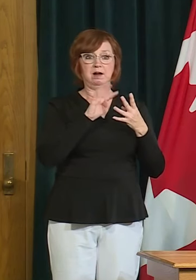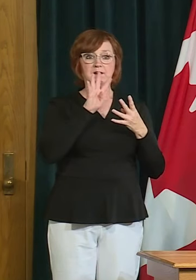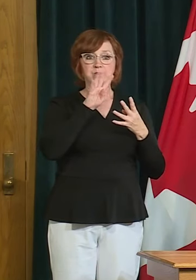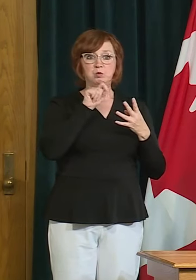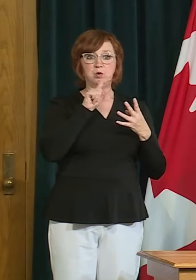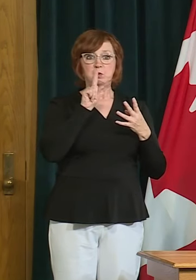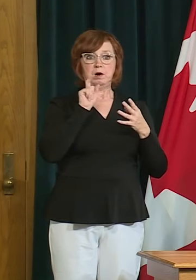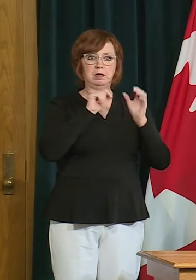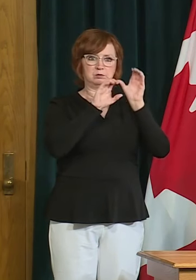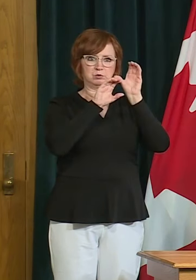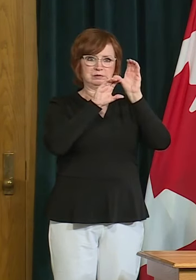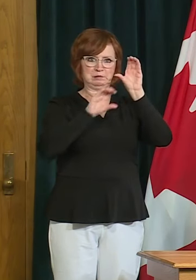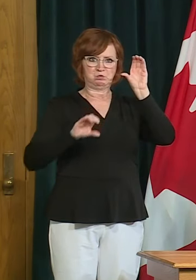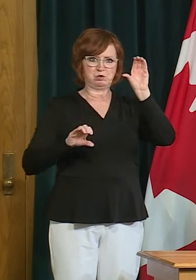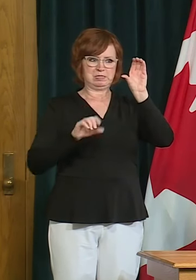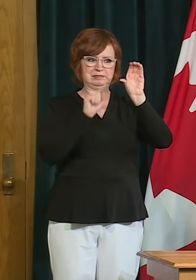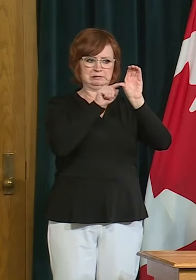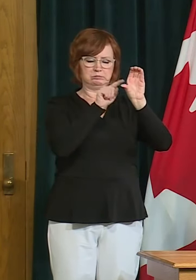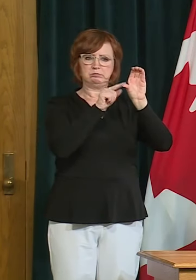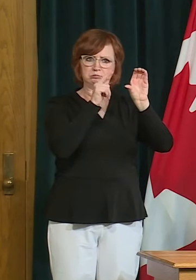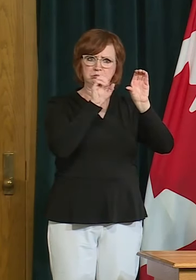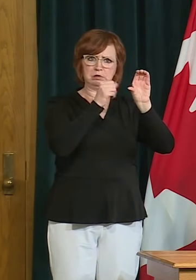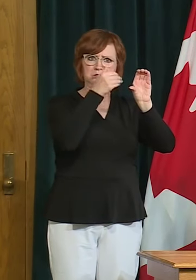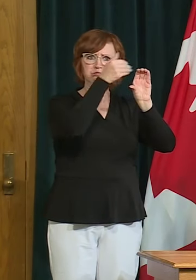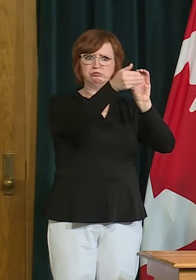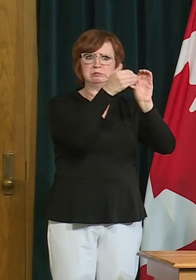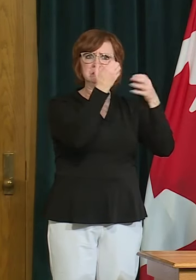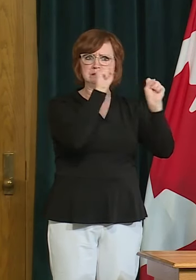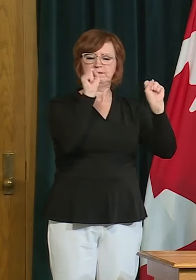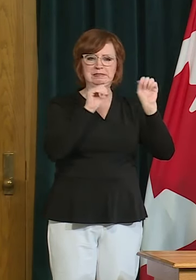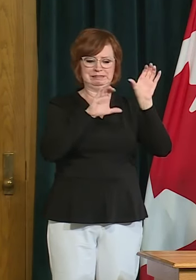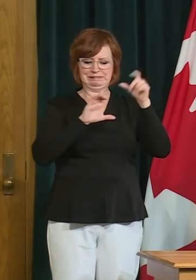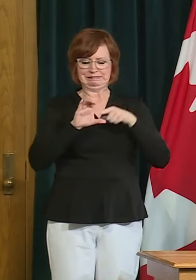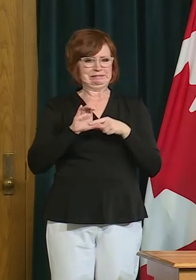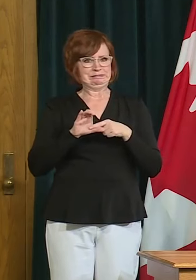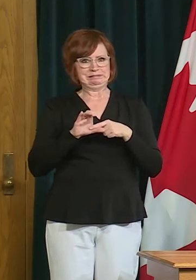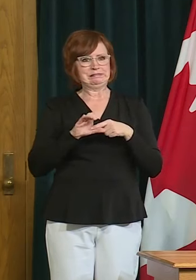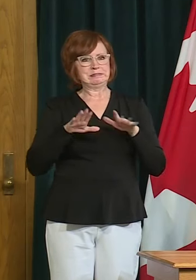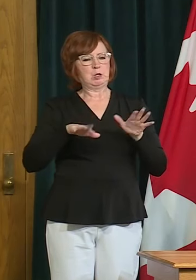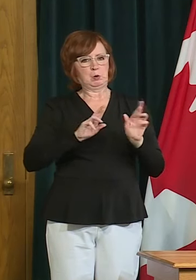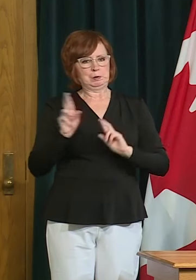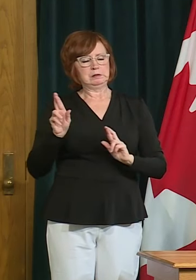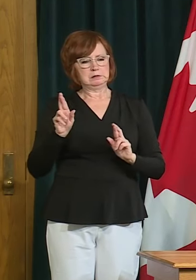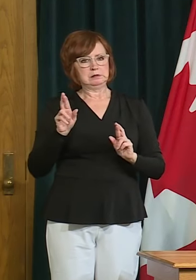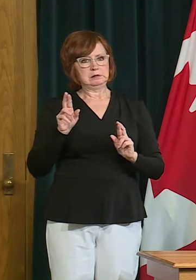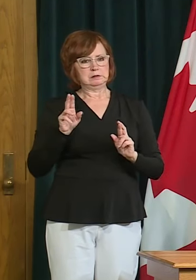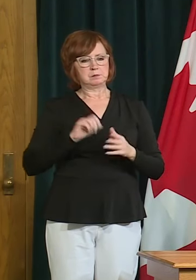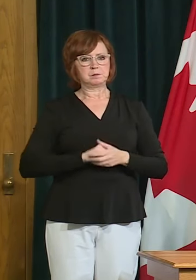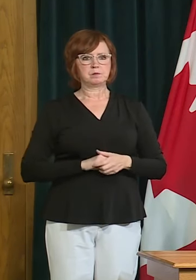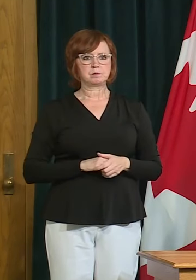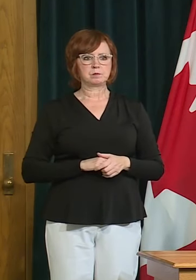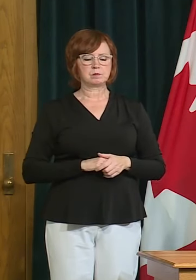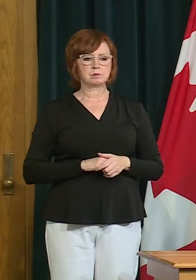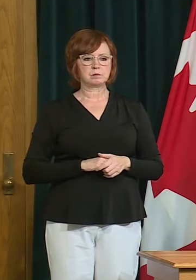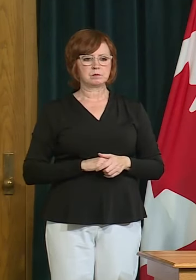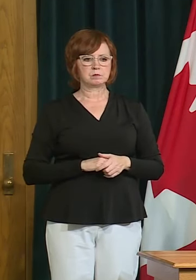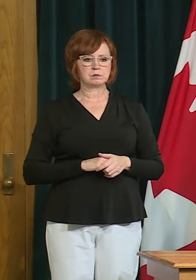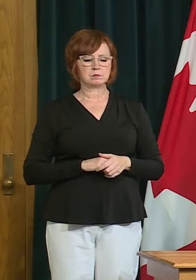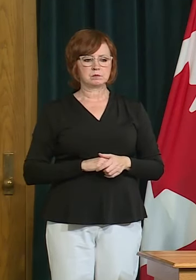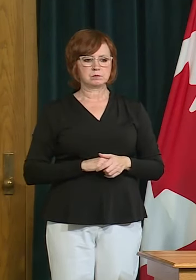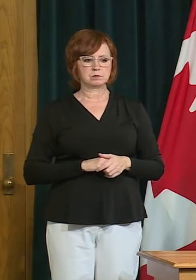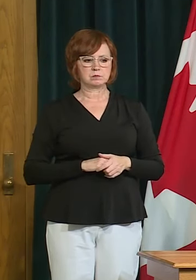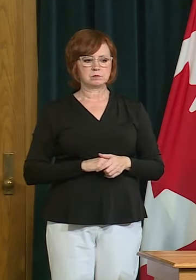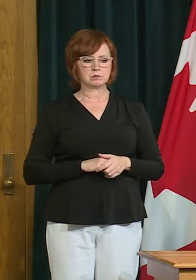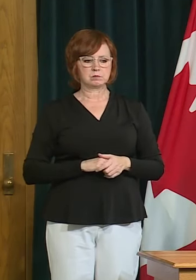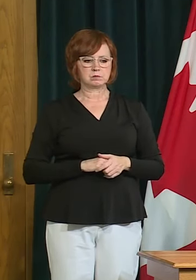sectors um the the success that we've had in this province when it comes to um hindering the spread of uh of